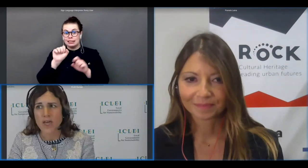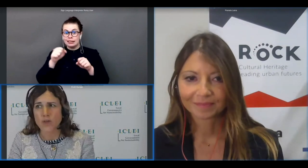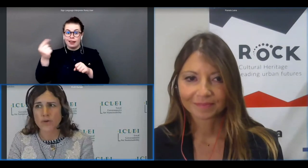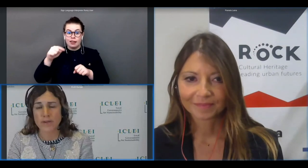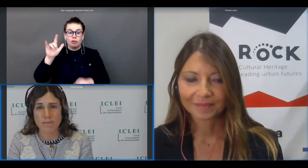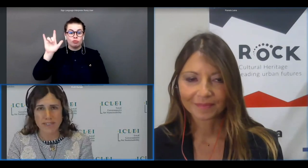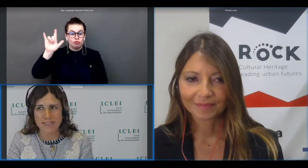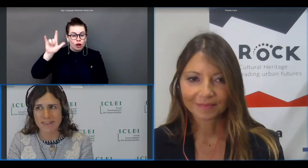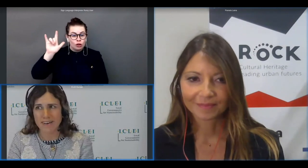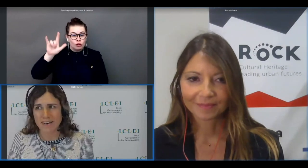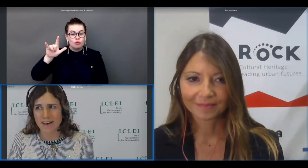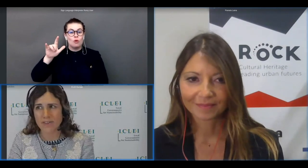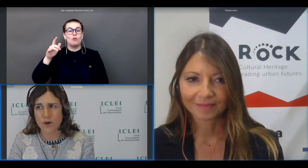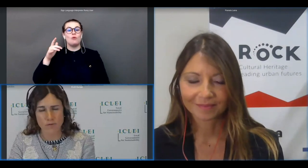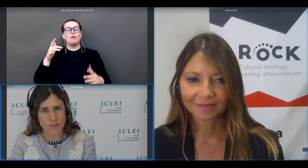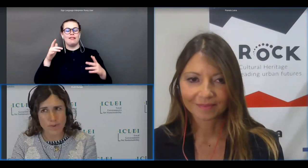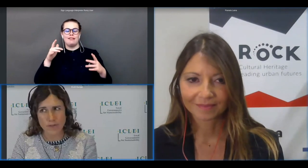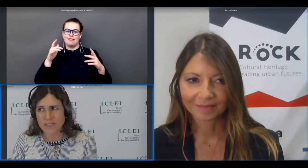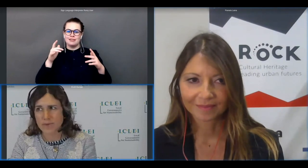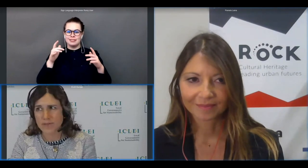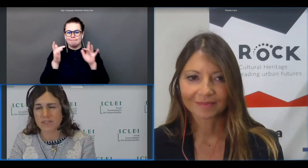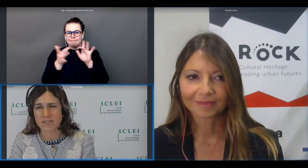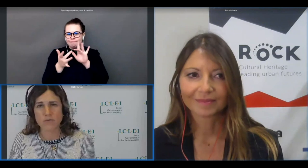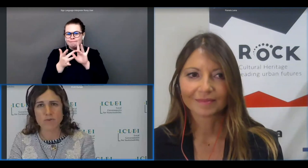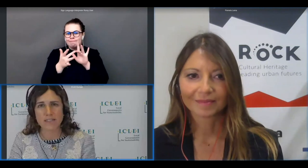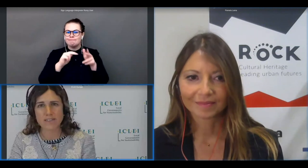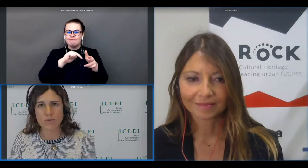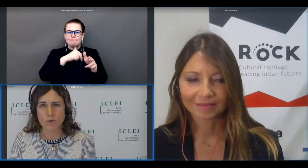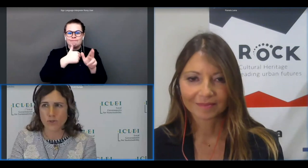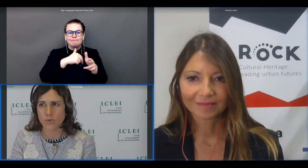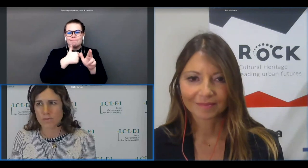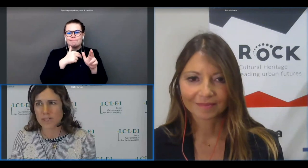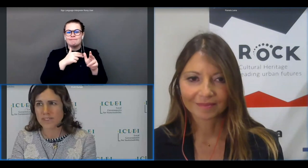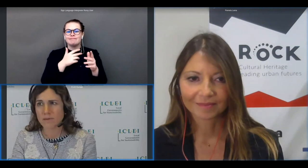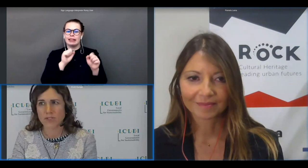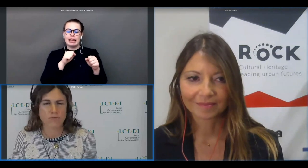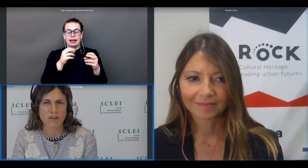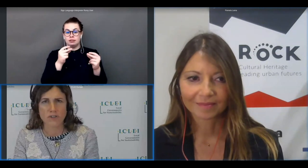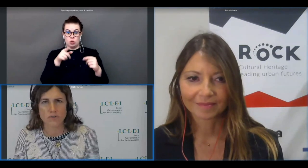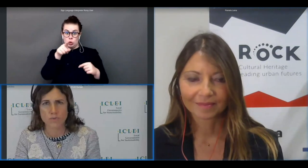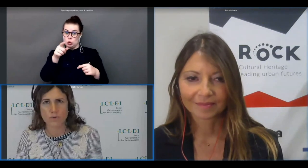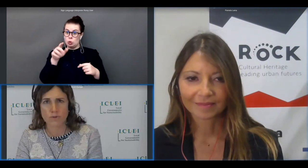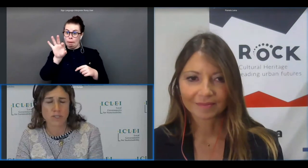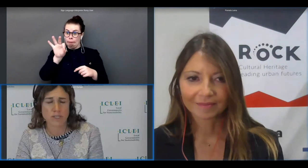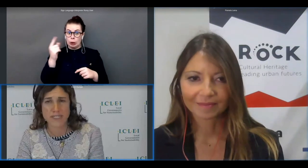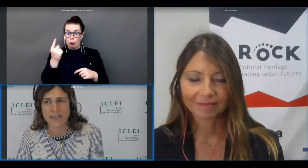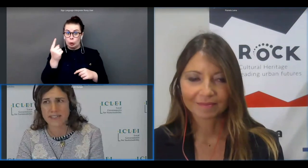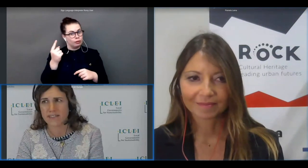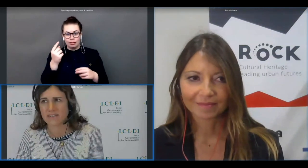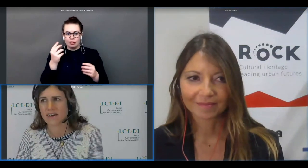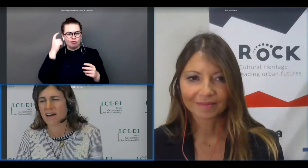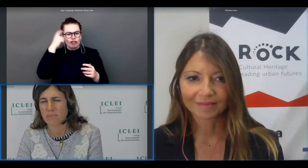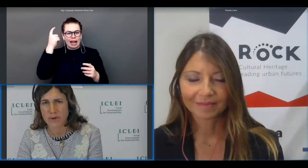you can meet other conference participants in random one-to-one meetups kind of sport speed